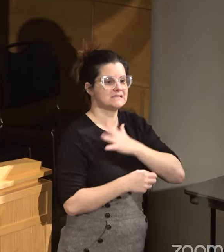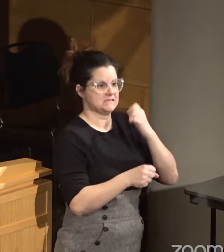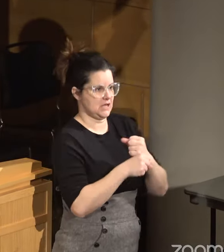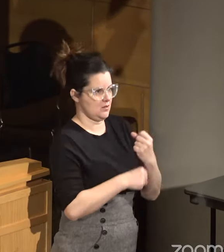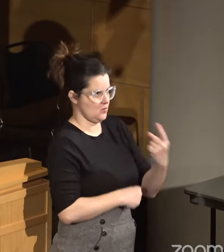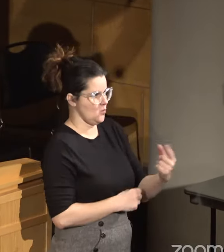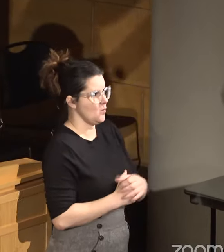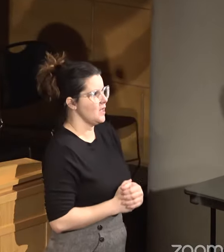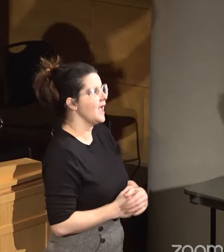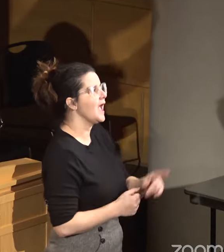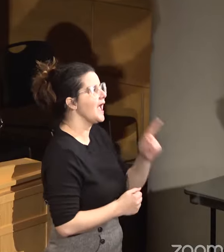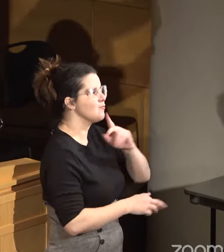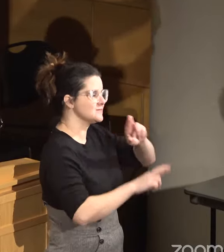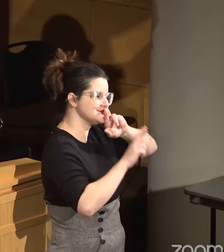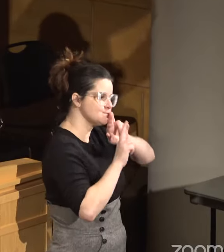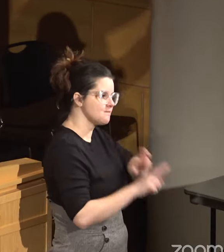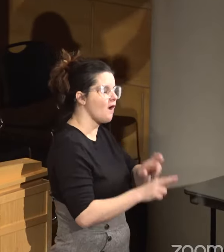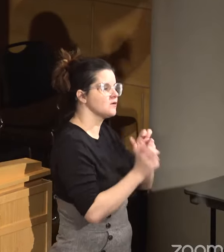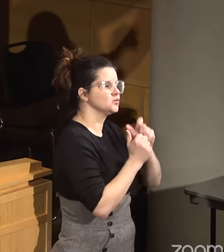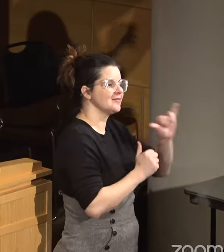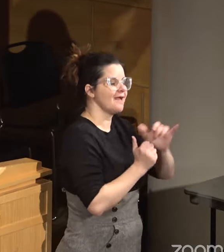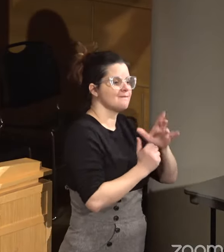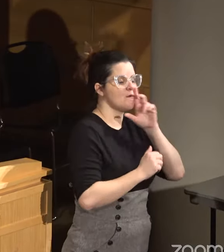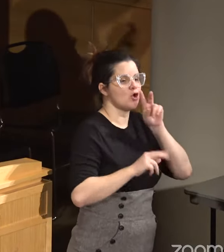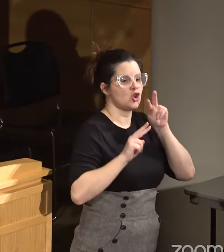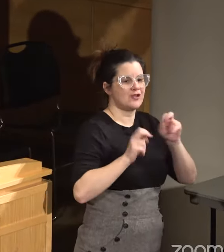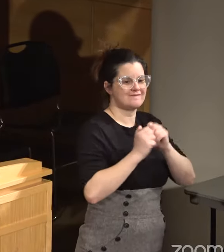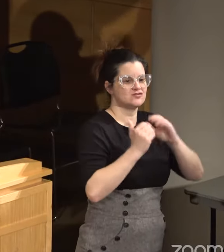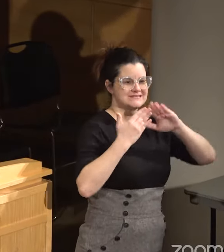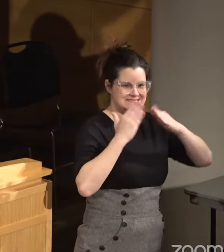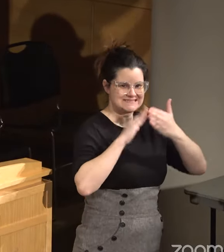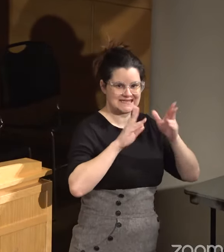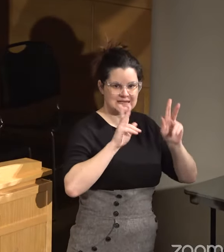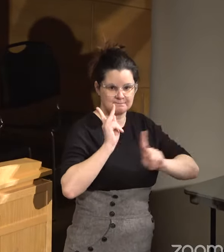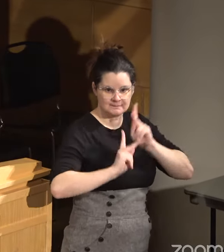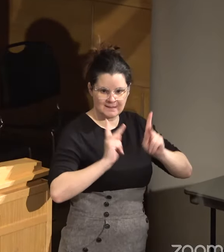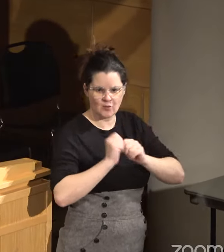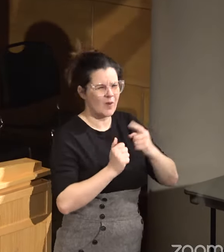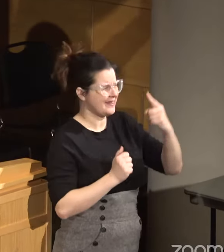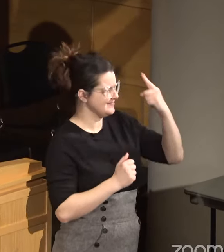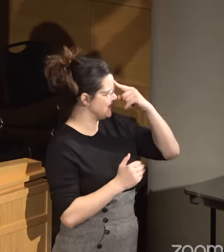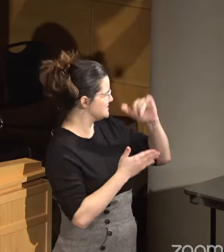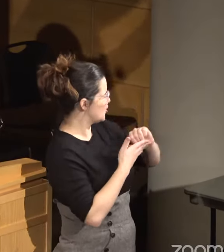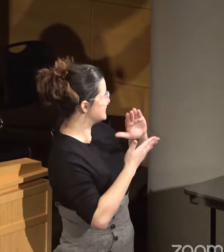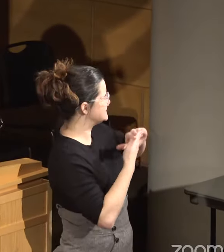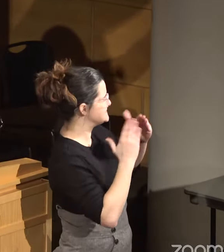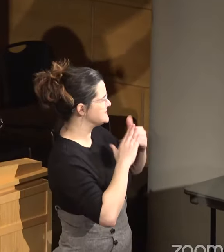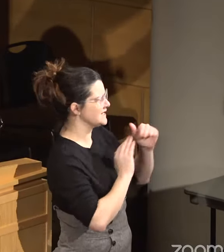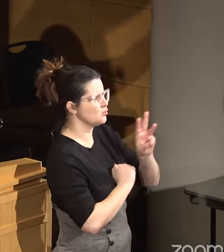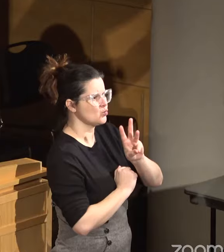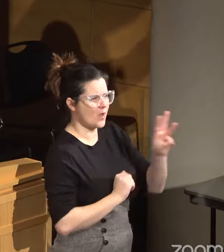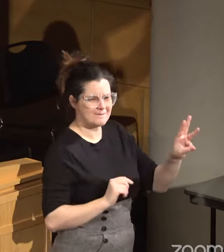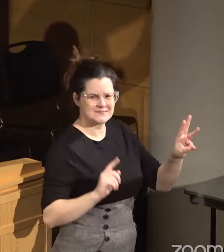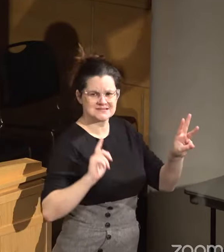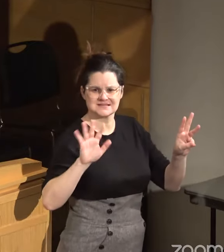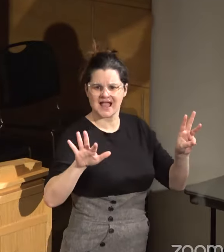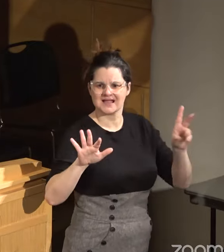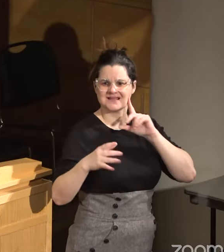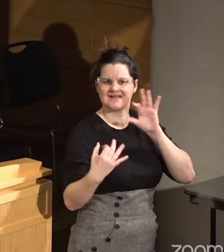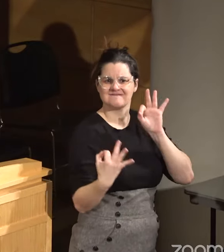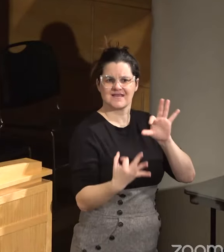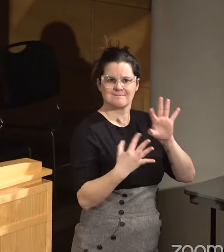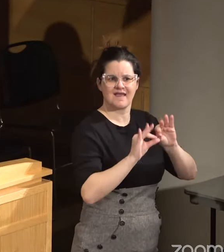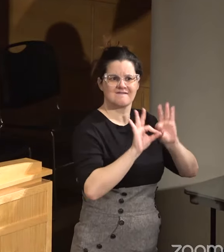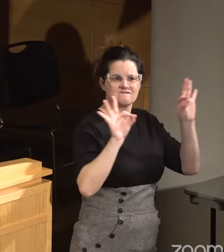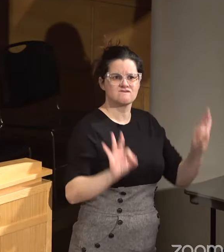one and respond to it. I'm looking for city people. I think there is on the city website a feedback